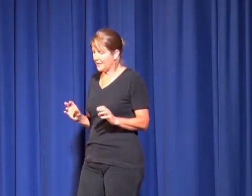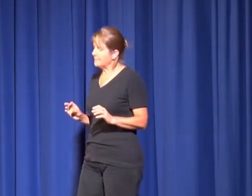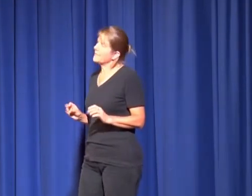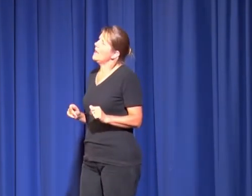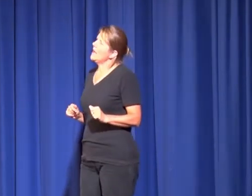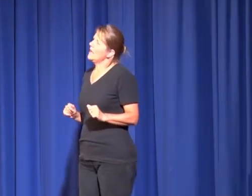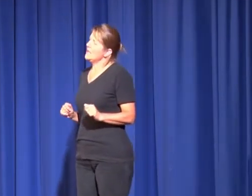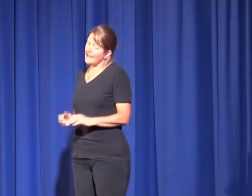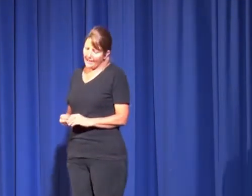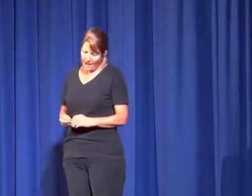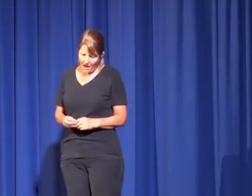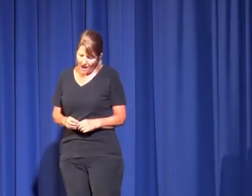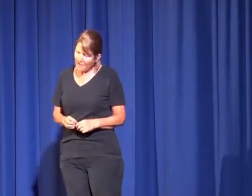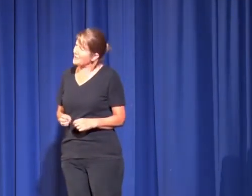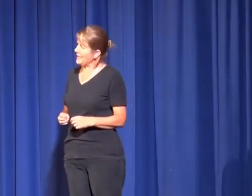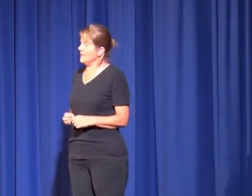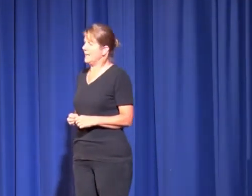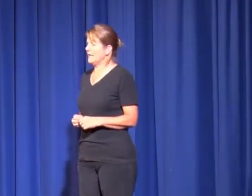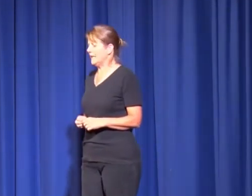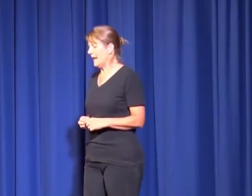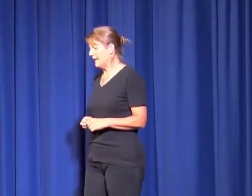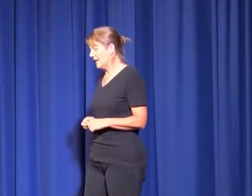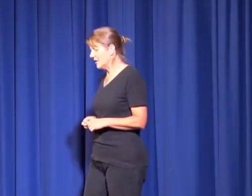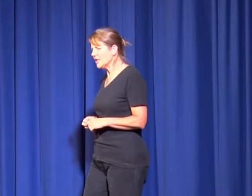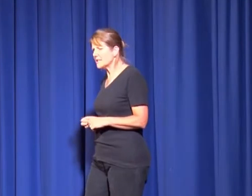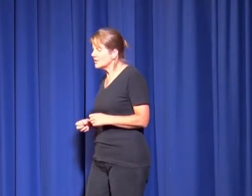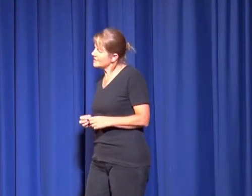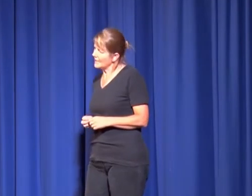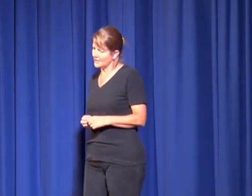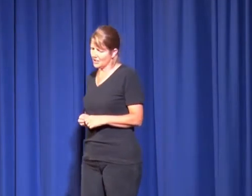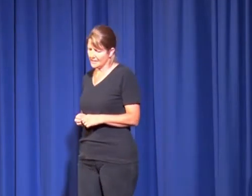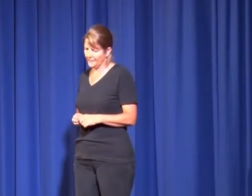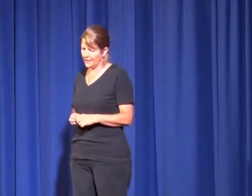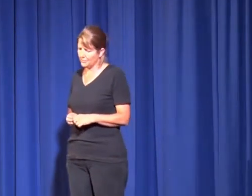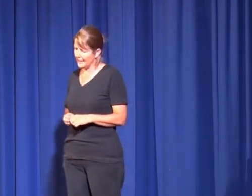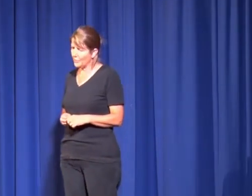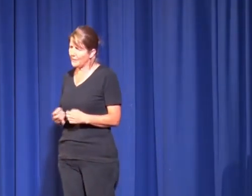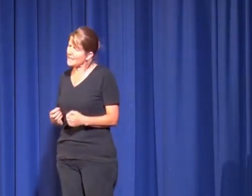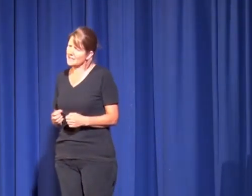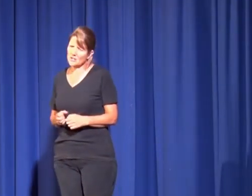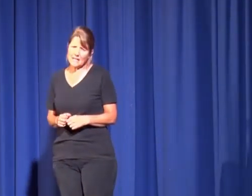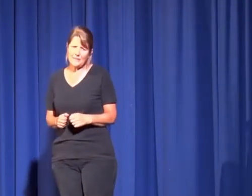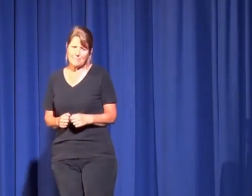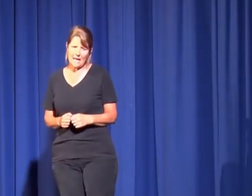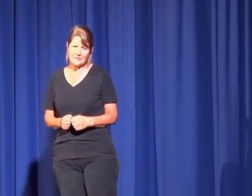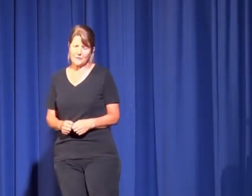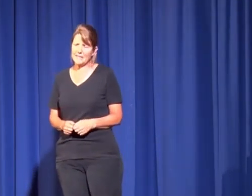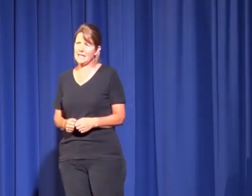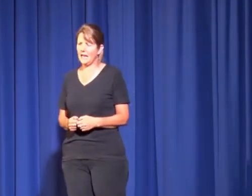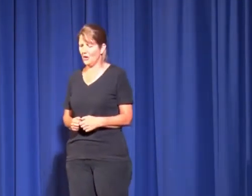Vicky. Yeah, I've been thinking about it, and I just can't justify running away. Things just aren't that bad for me at